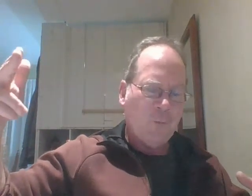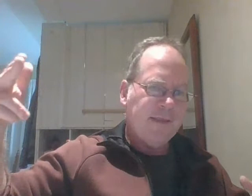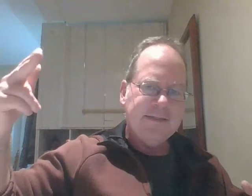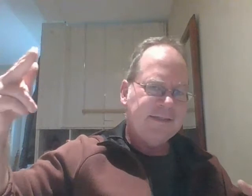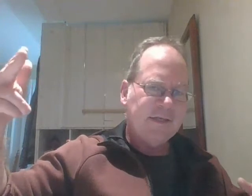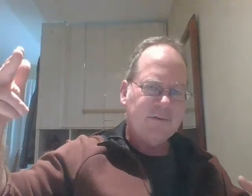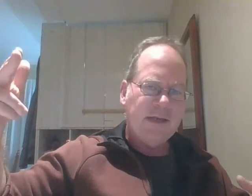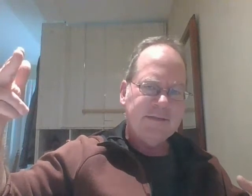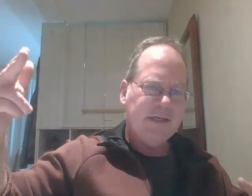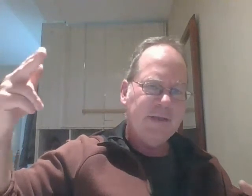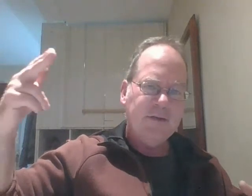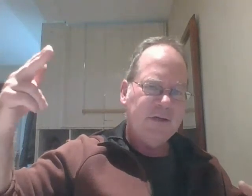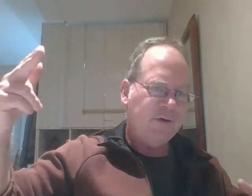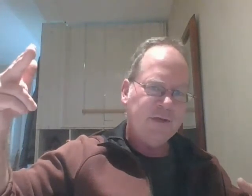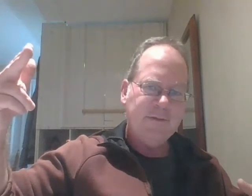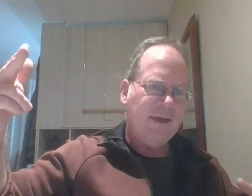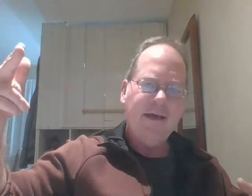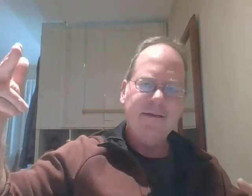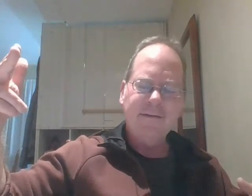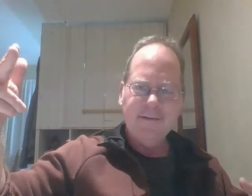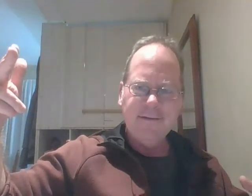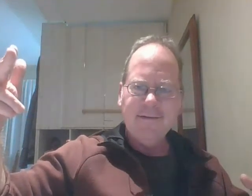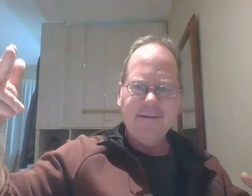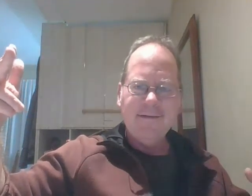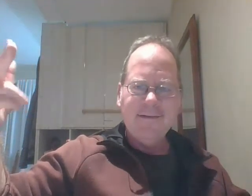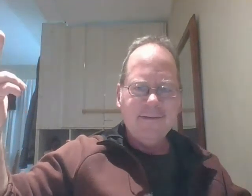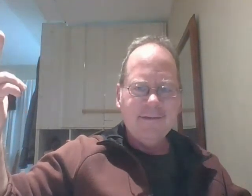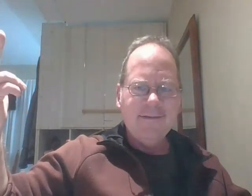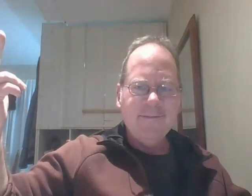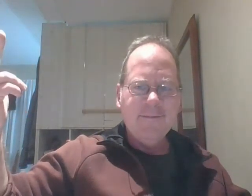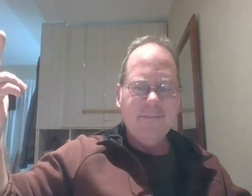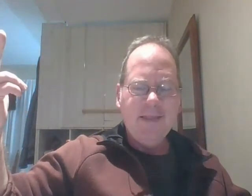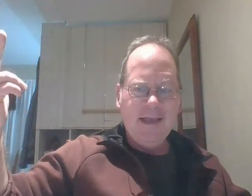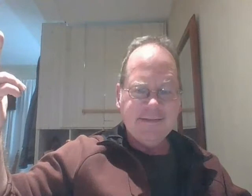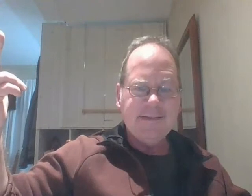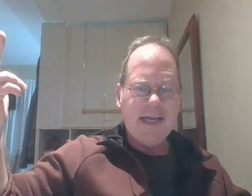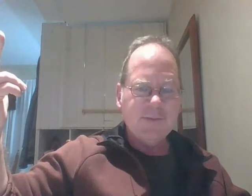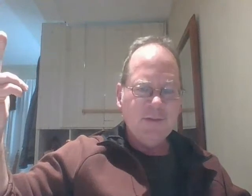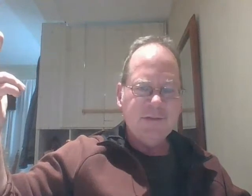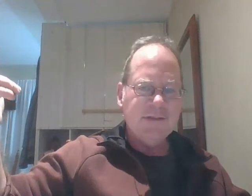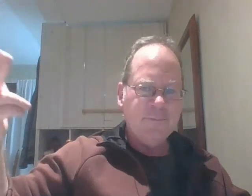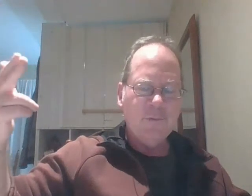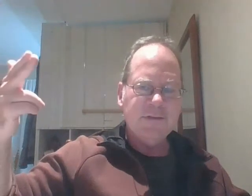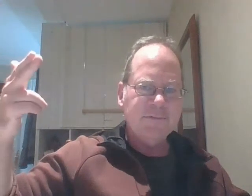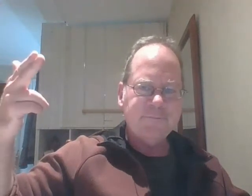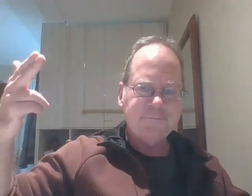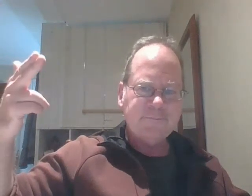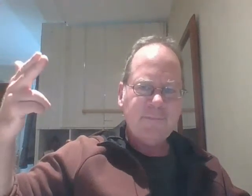things decentralize it can be good or it can be bad as the establishment loses influence or